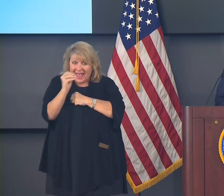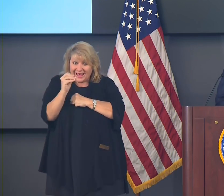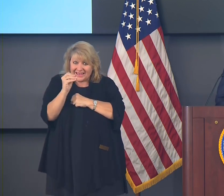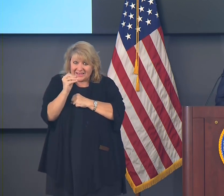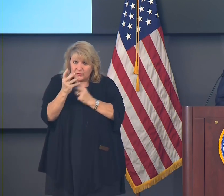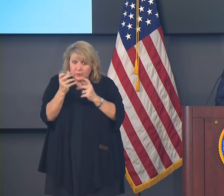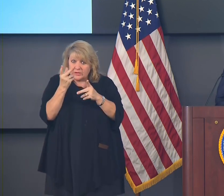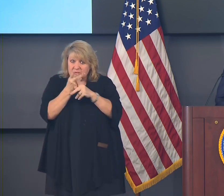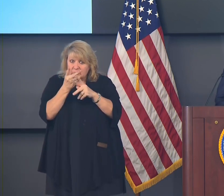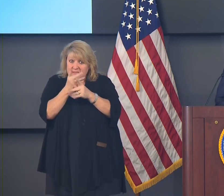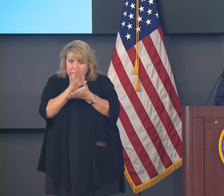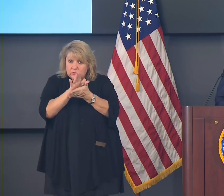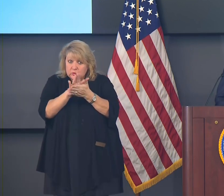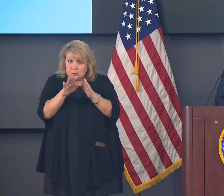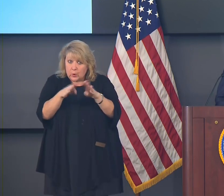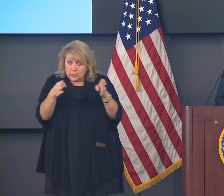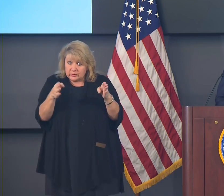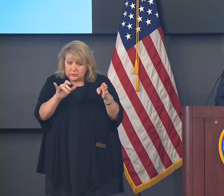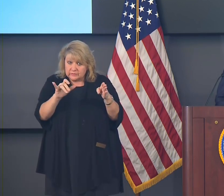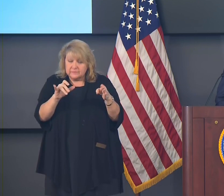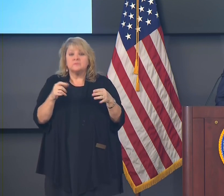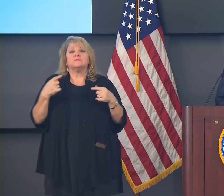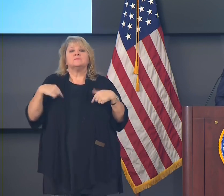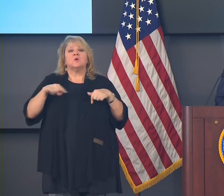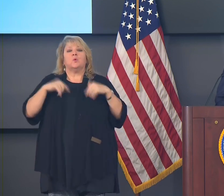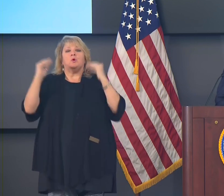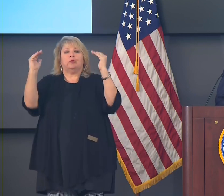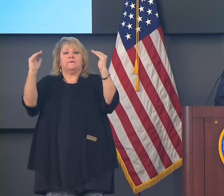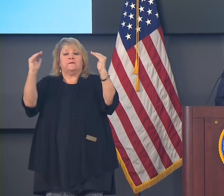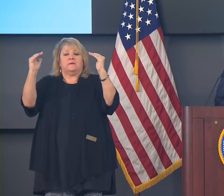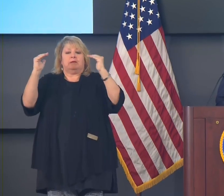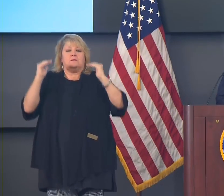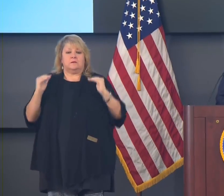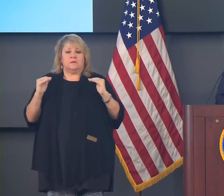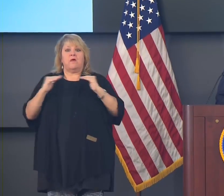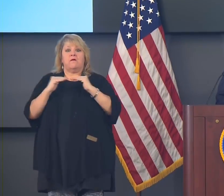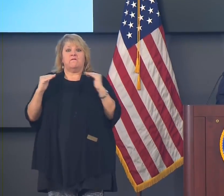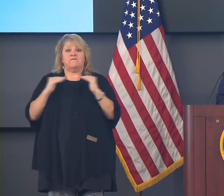here's what we're going to do. We're going to move back to a modified phase two.